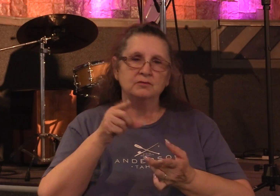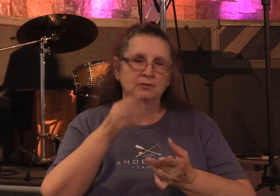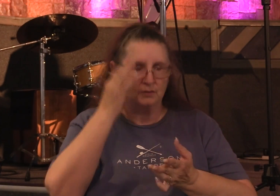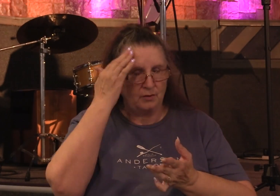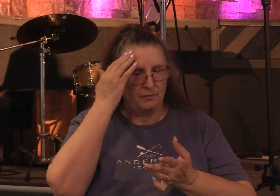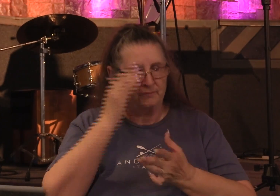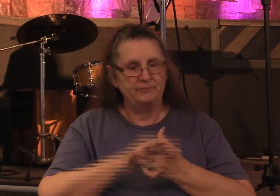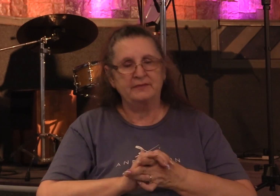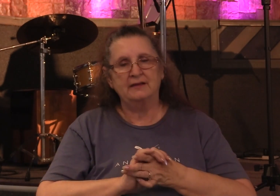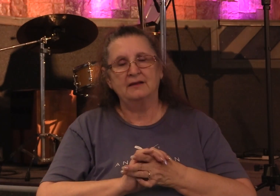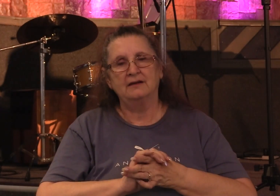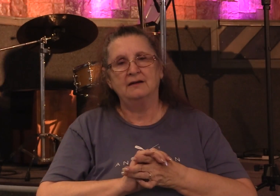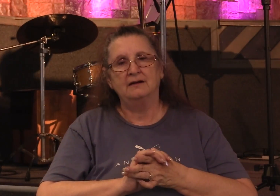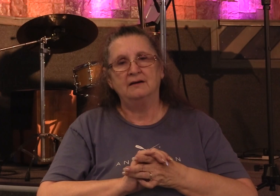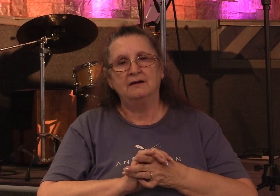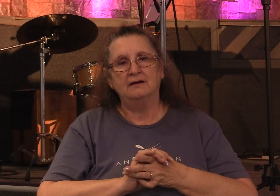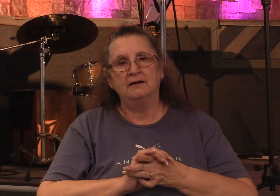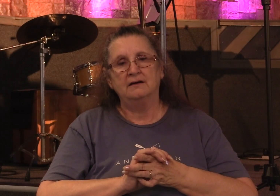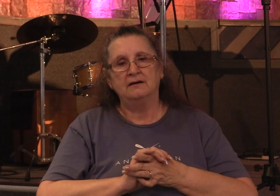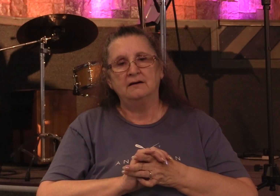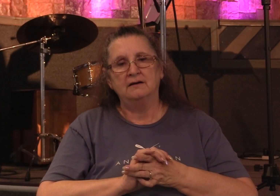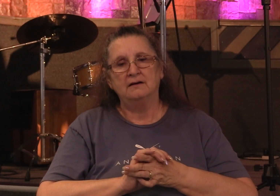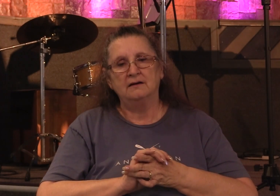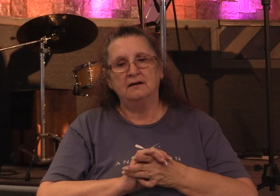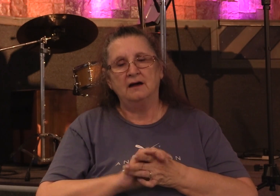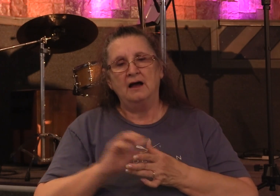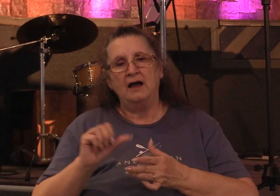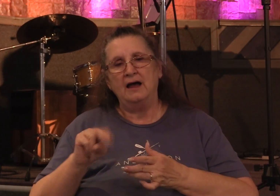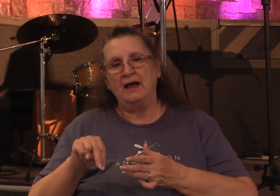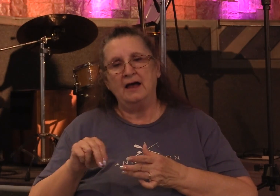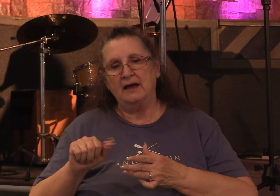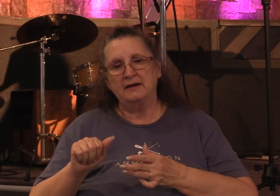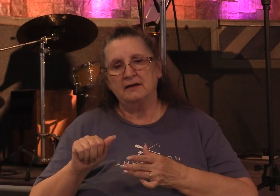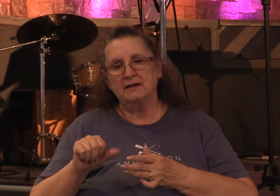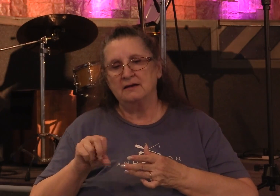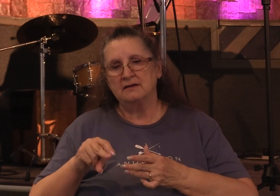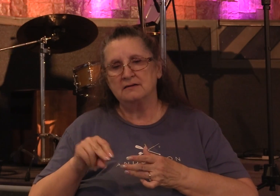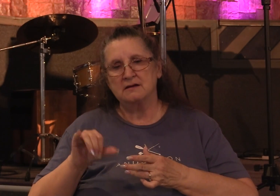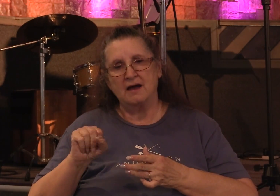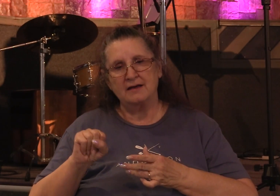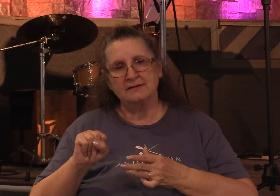are there Ananiases and Sapphiras in the church today you bet there is